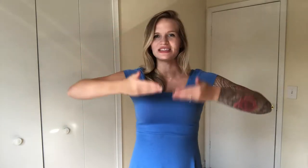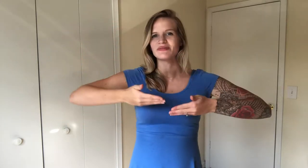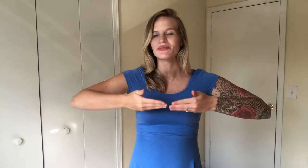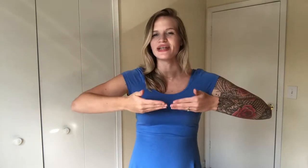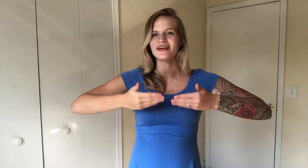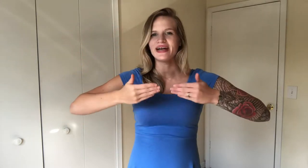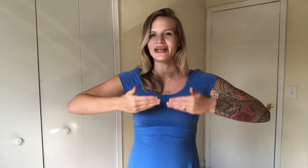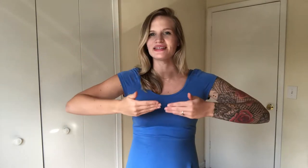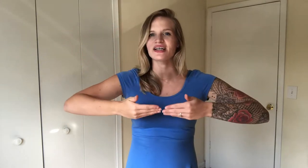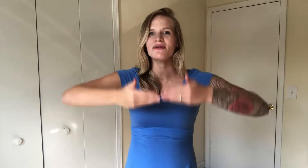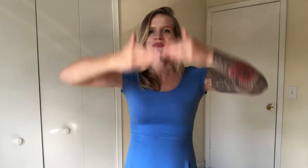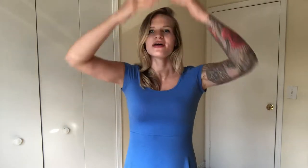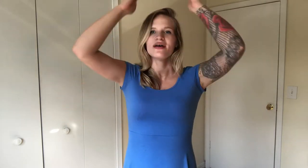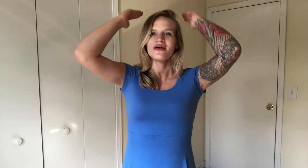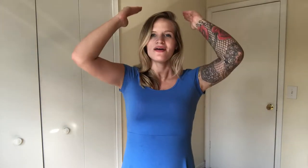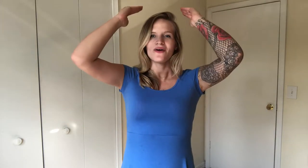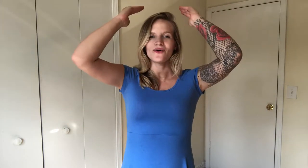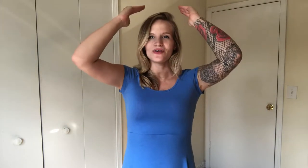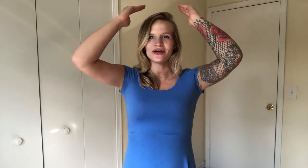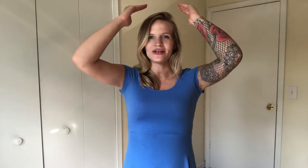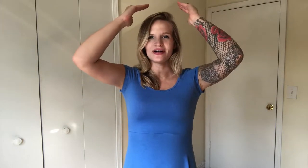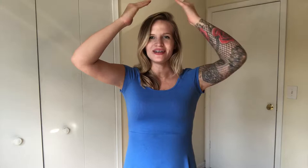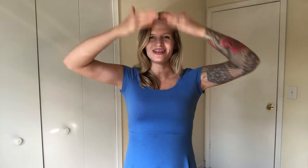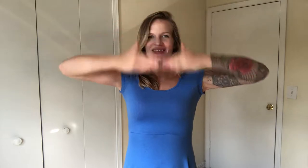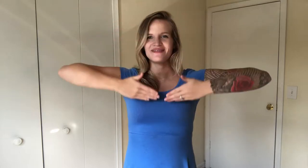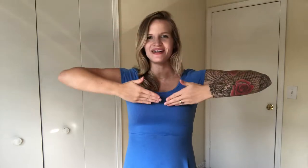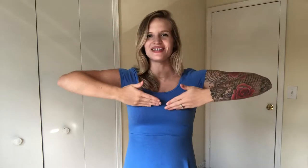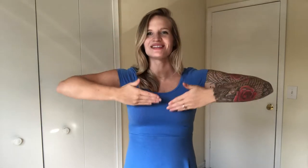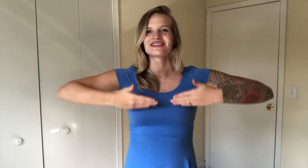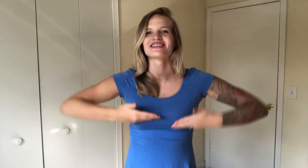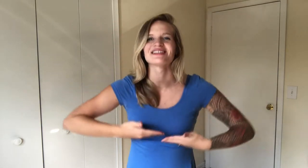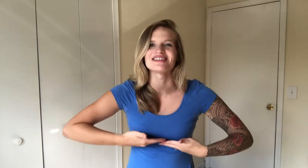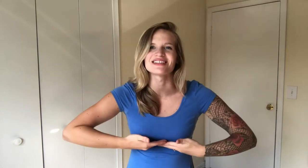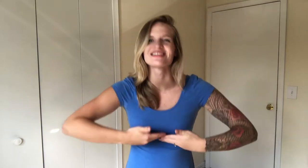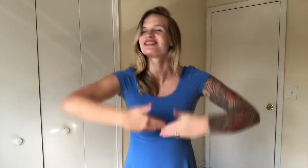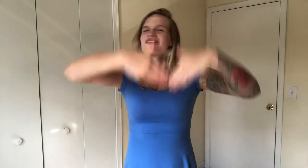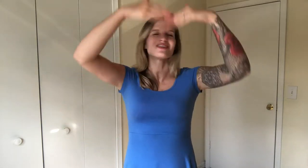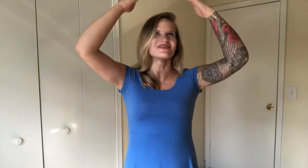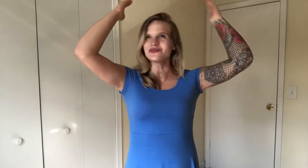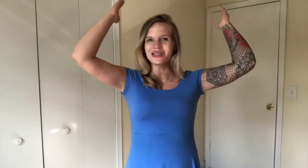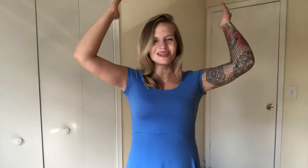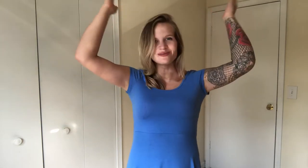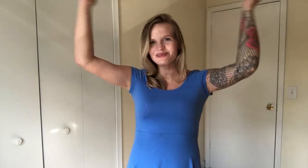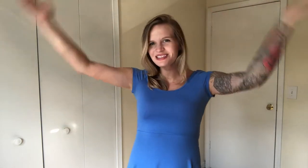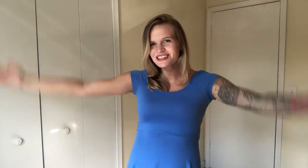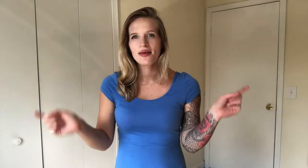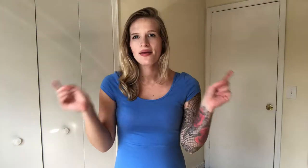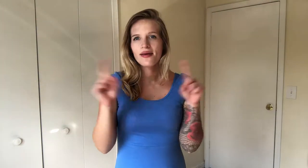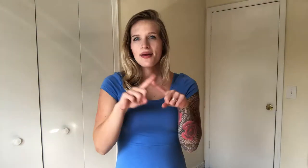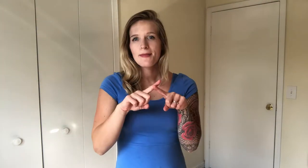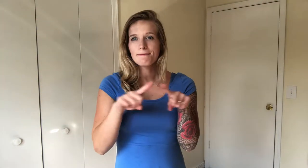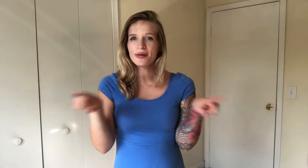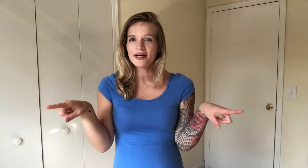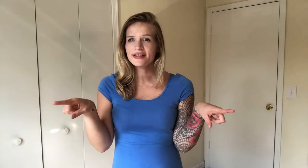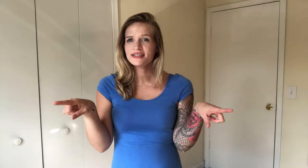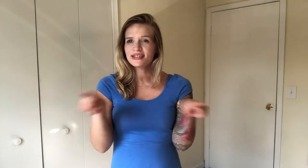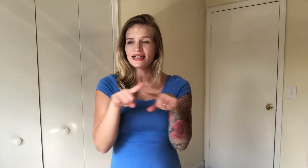So just bring your hands up over your face. So overwhelmed. But. That